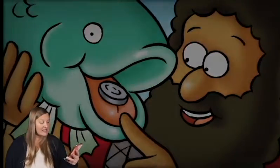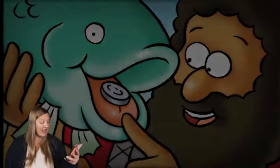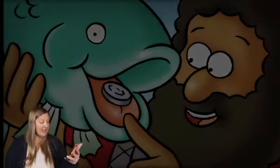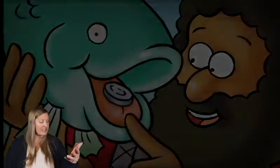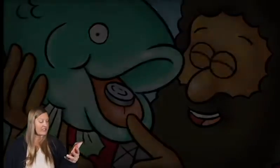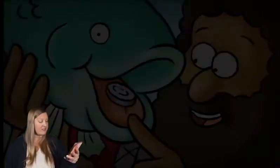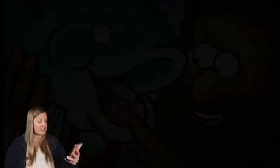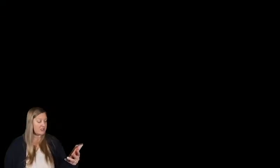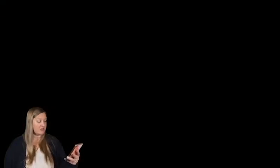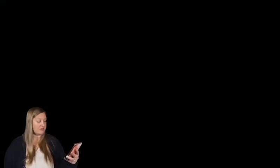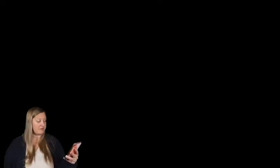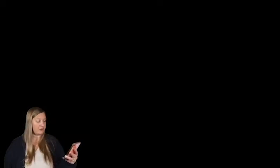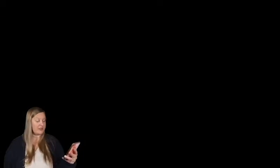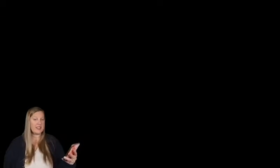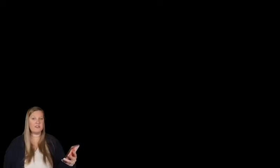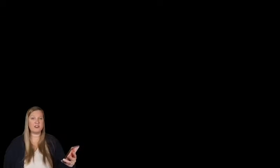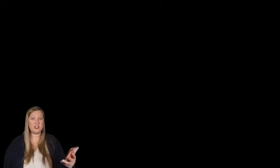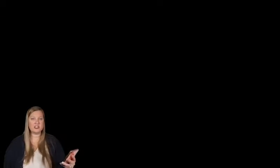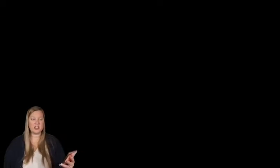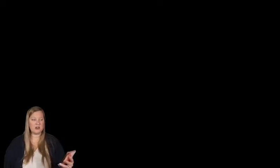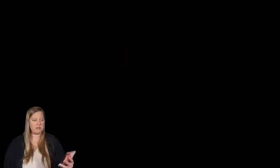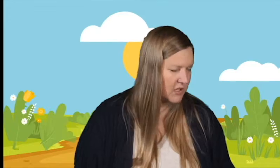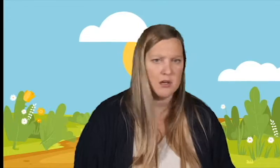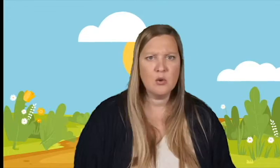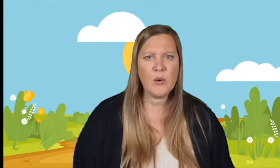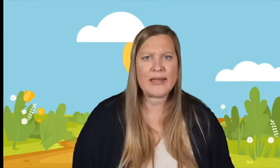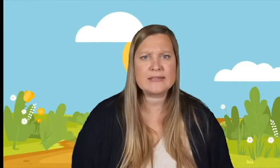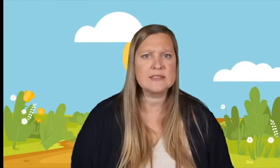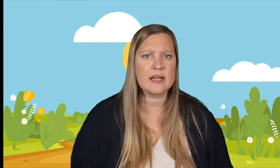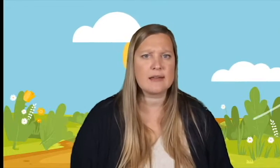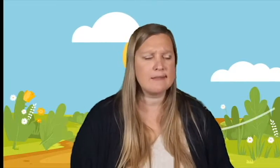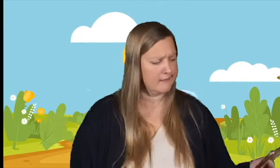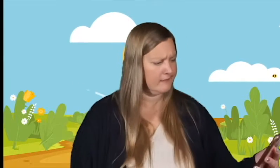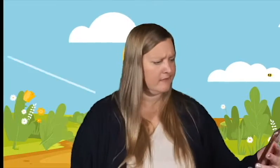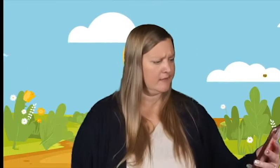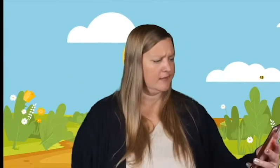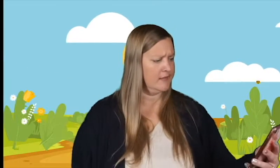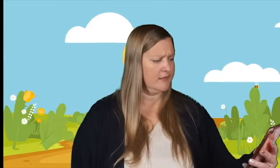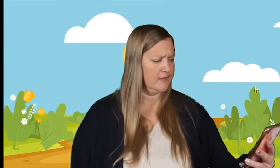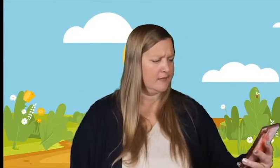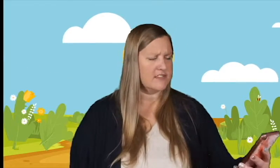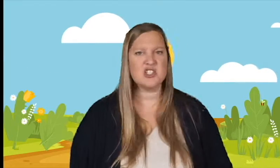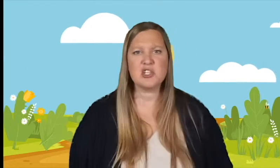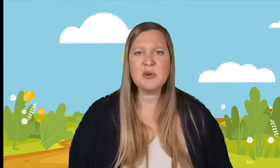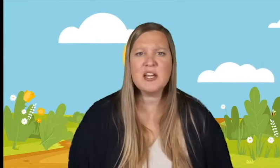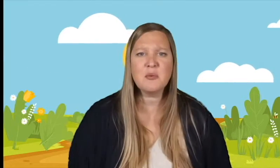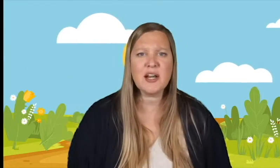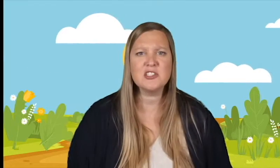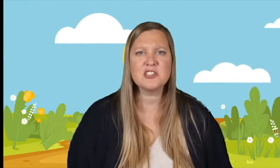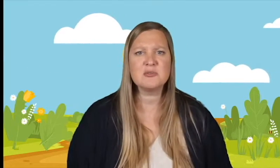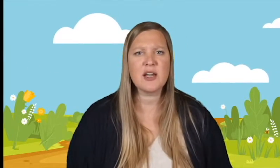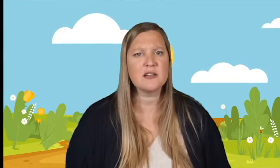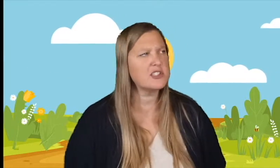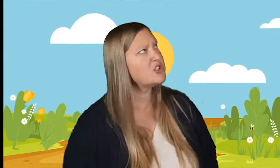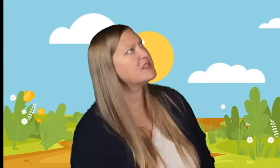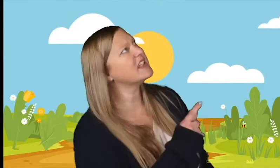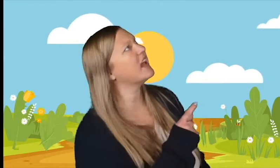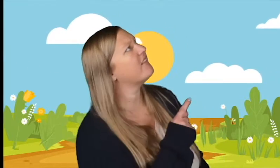that and give it to him for me and for yourself. Wait a second. Did you hear what I just read? Did you see in that